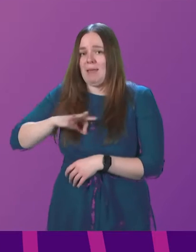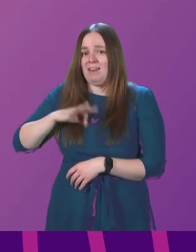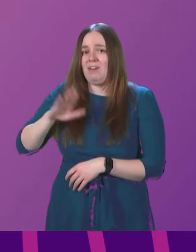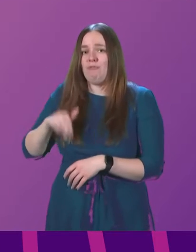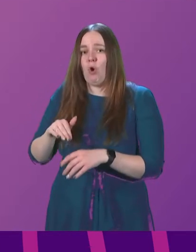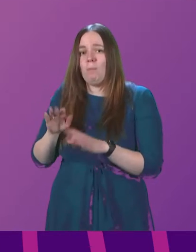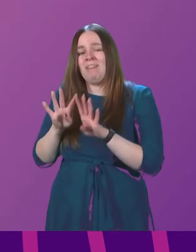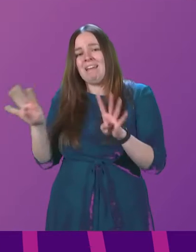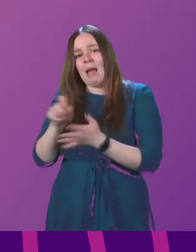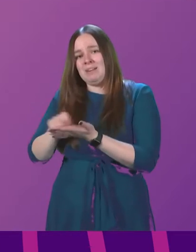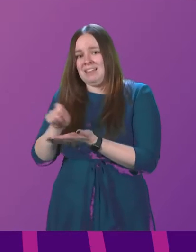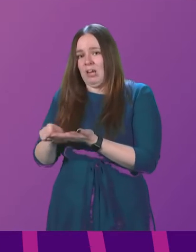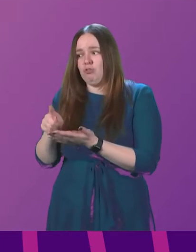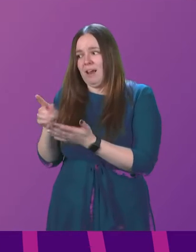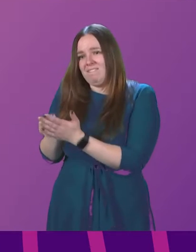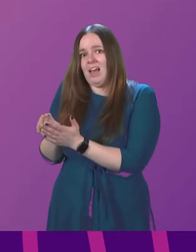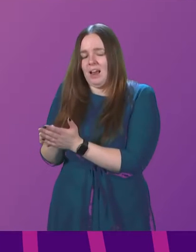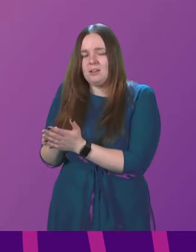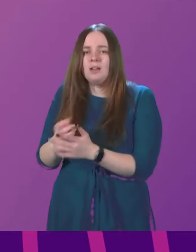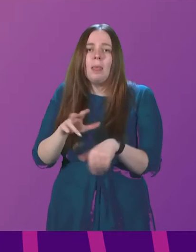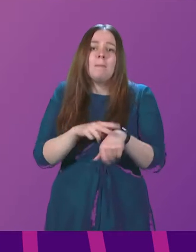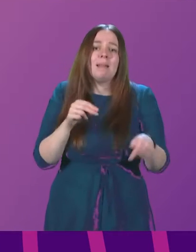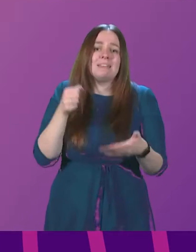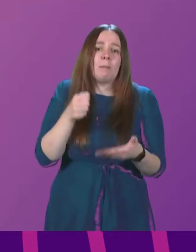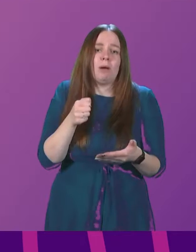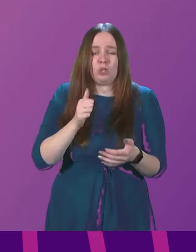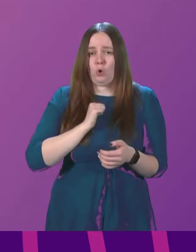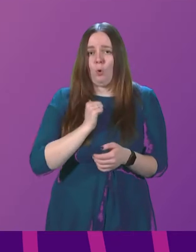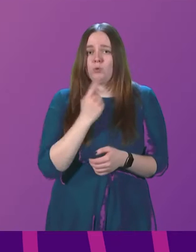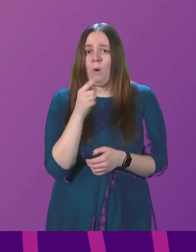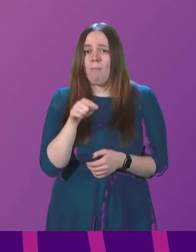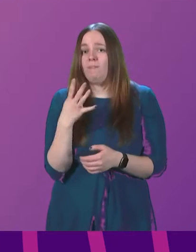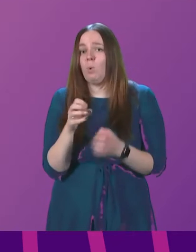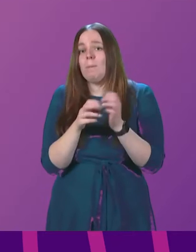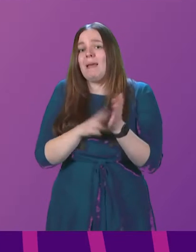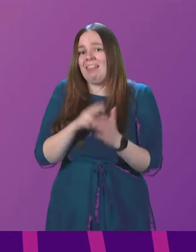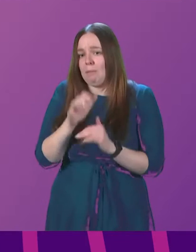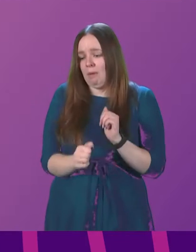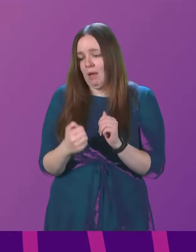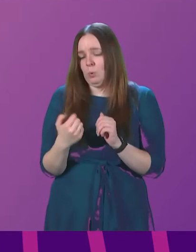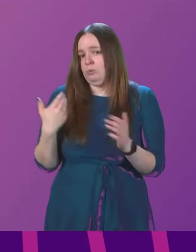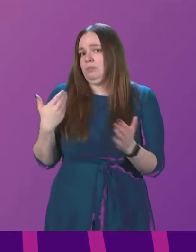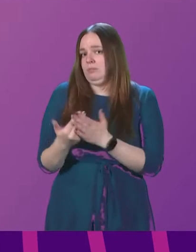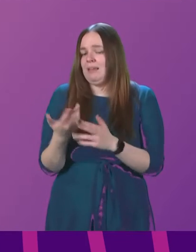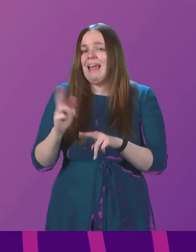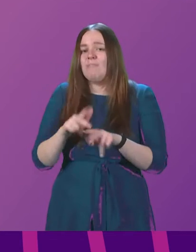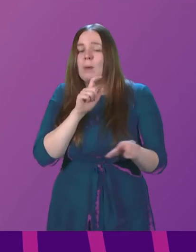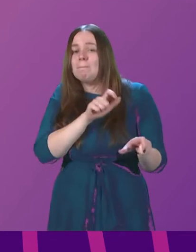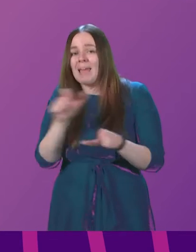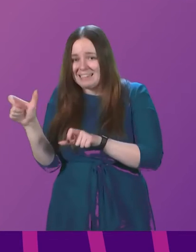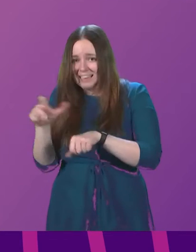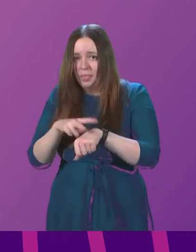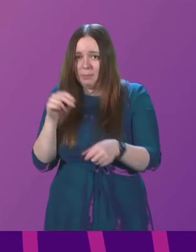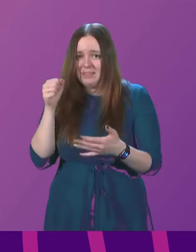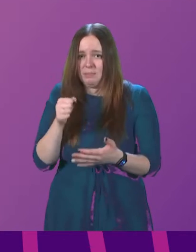Secretary for Finance in this regard. The policing budget is almost £1.4 billion in the coming year. We've maintained the Police Scotland's capital budget, which stands at